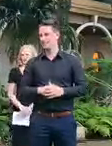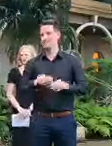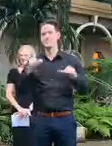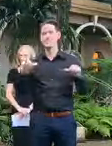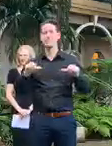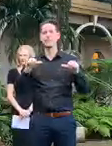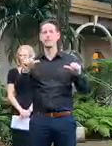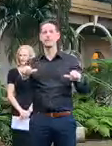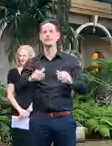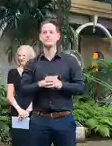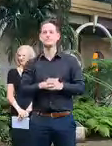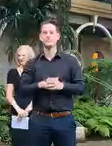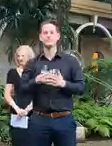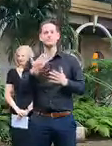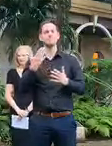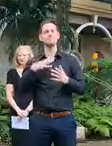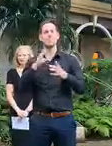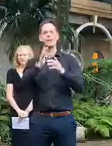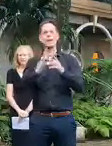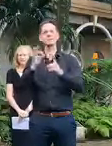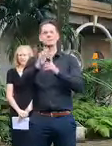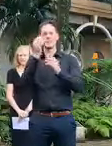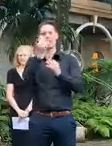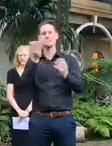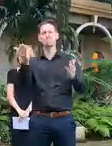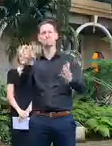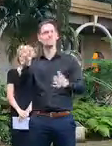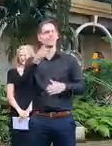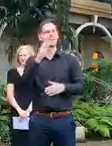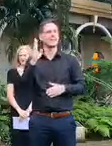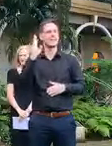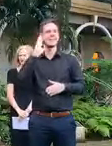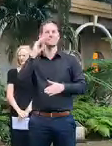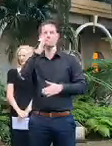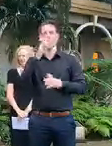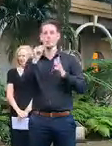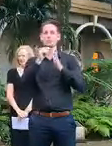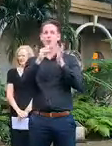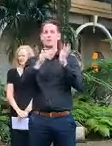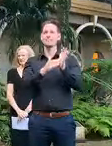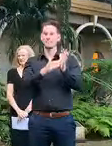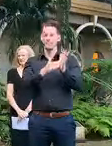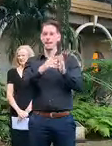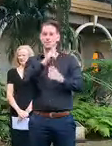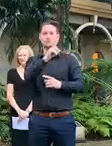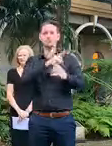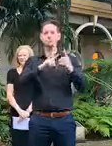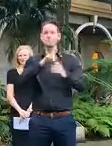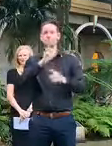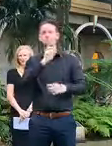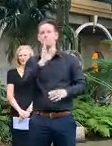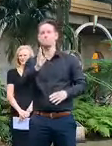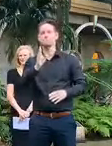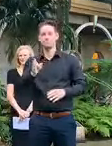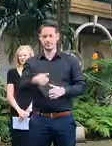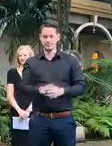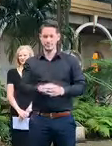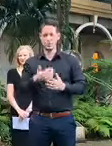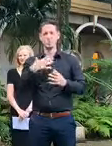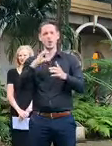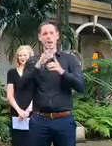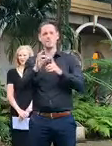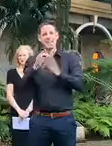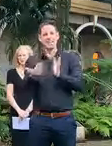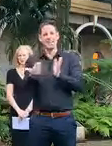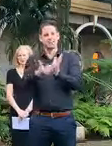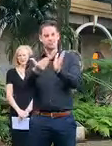Okay so I just want to update everyone would have listened to the PM's press conference and I want to update a couple of other extra